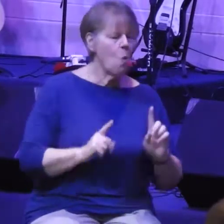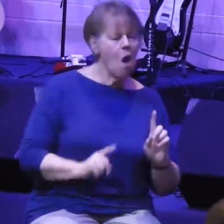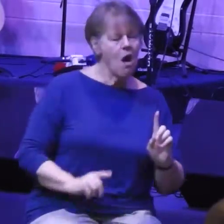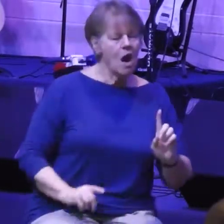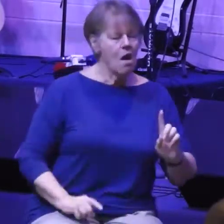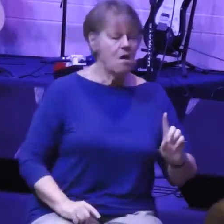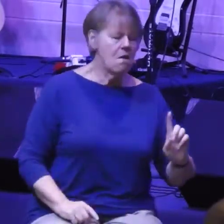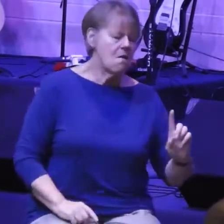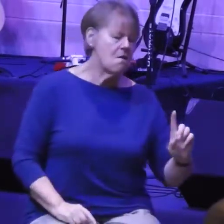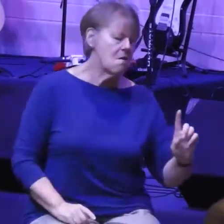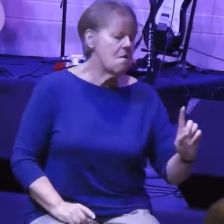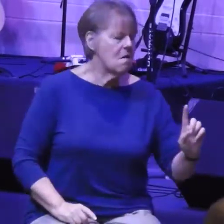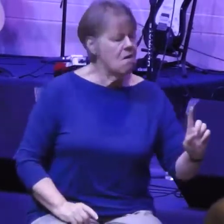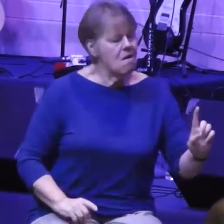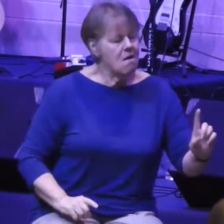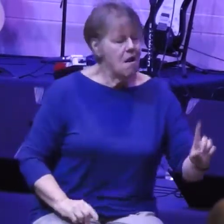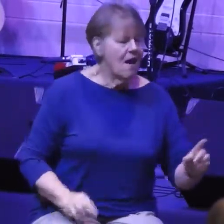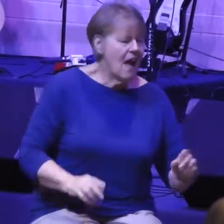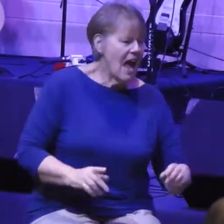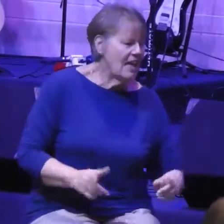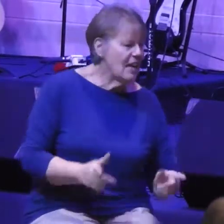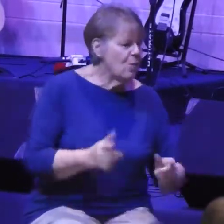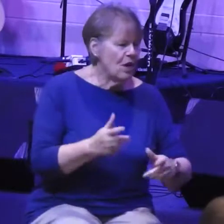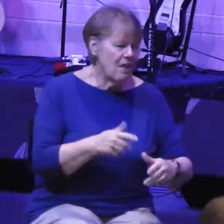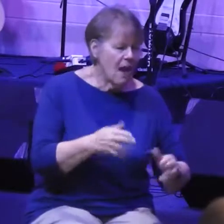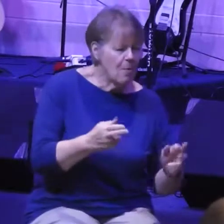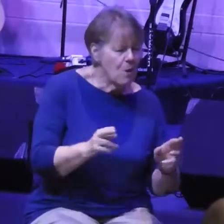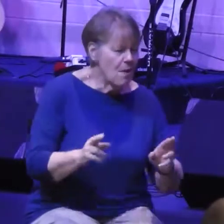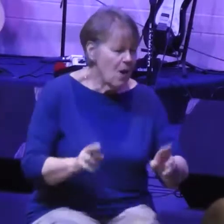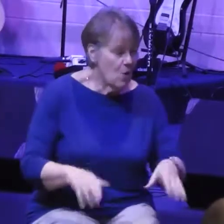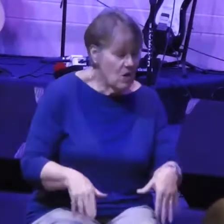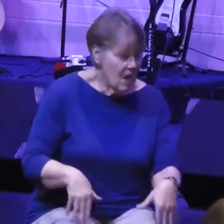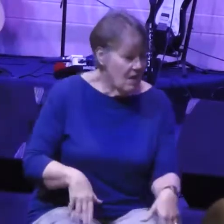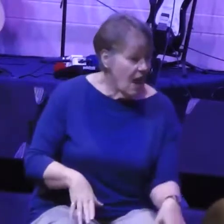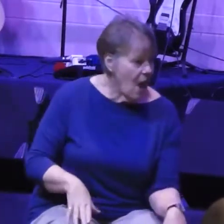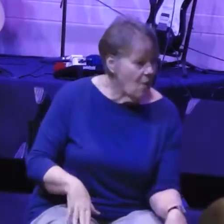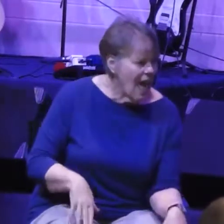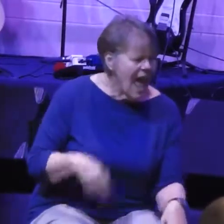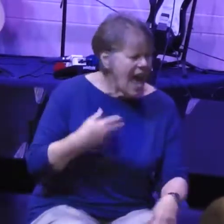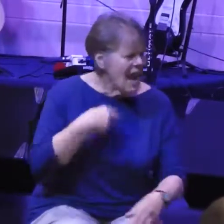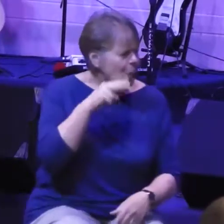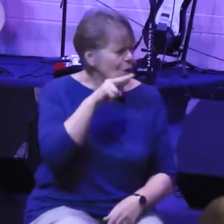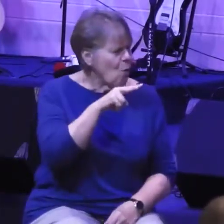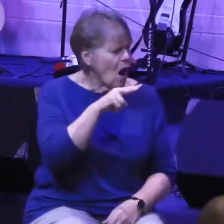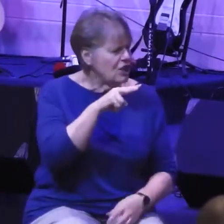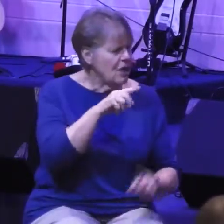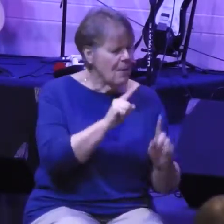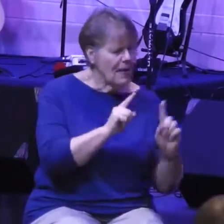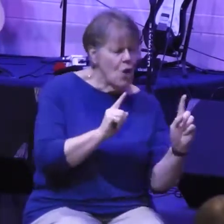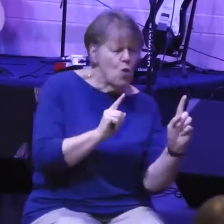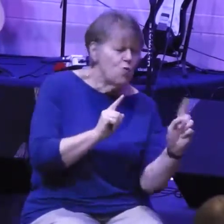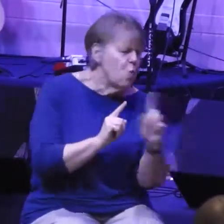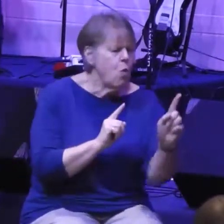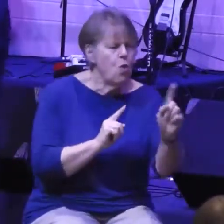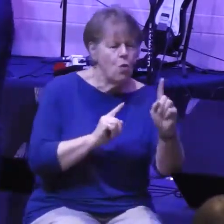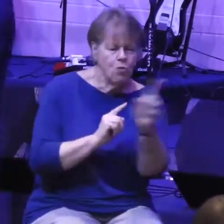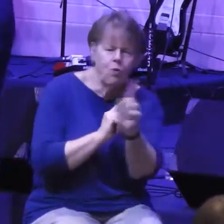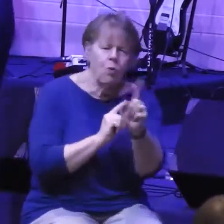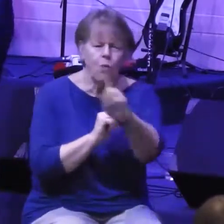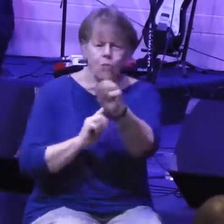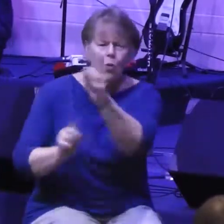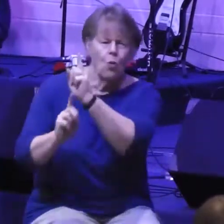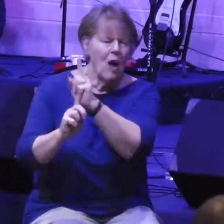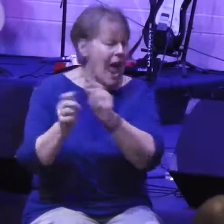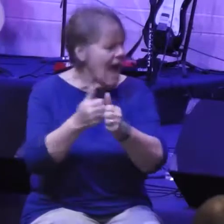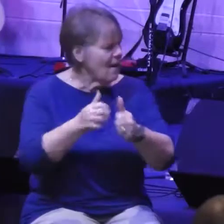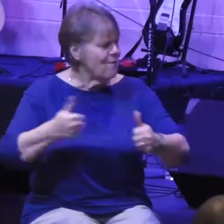get down in his ready-to-prance stance, and I would watch him zigzag and weave and spin his way around all of the